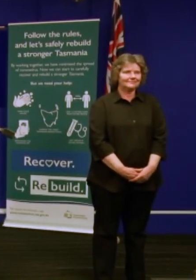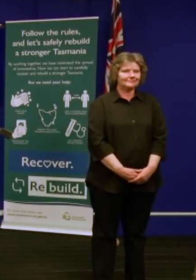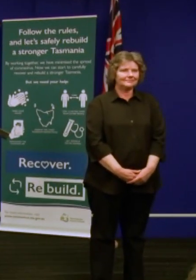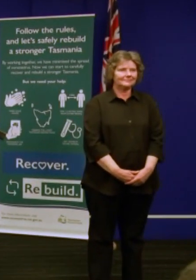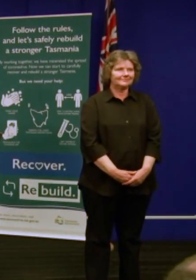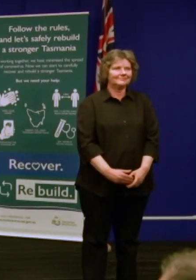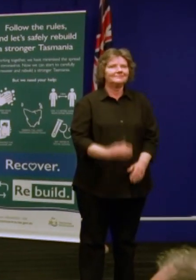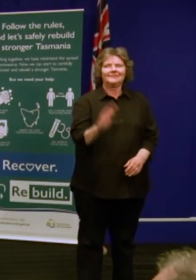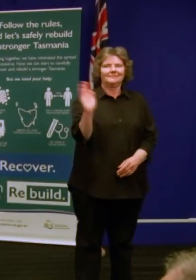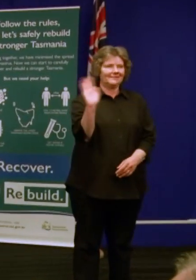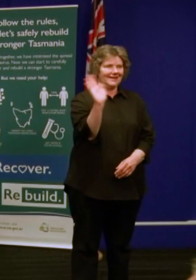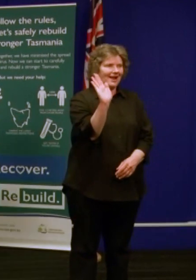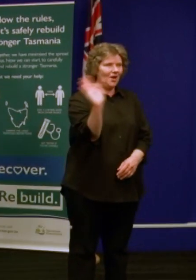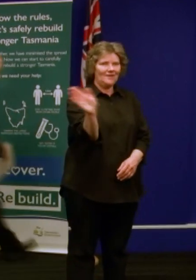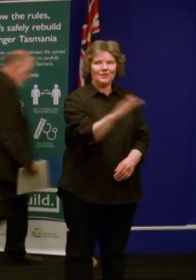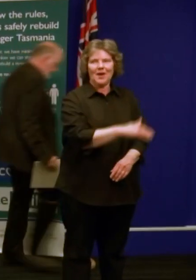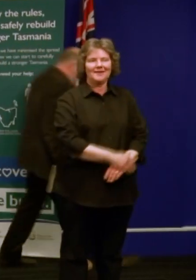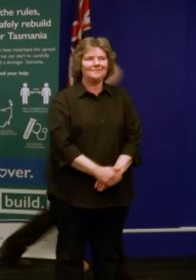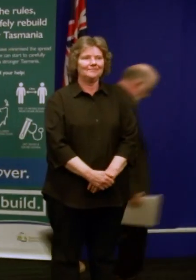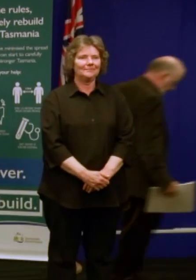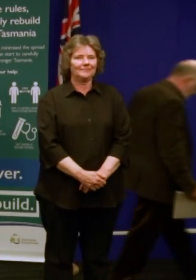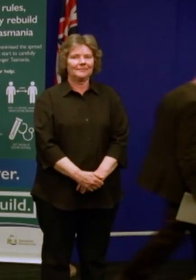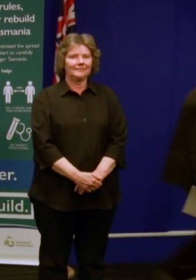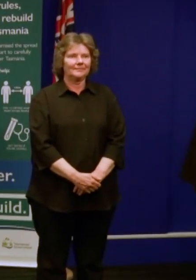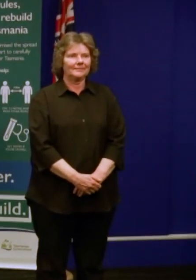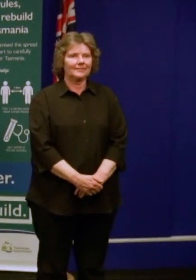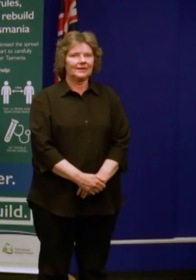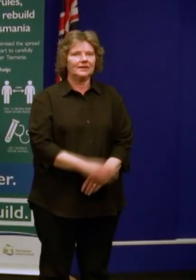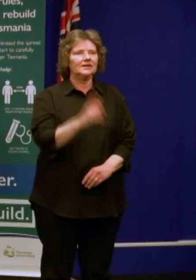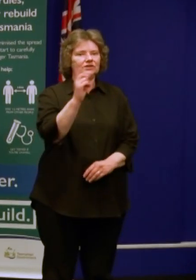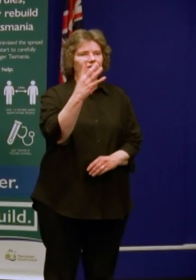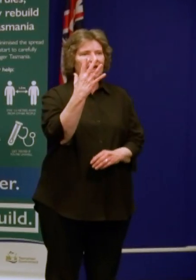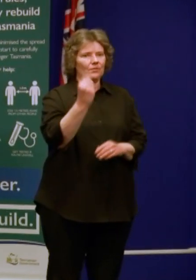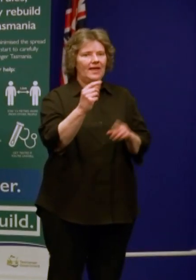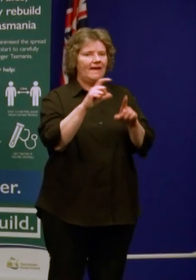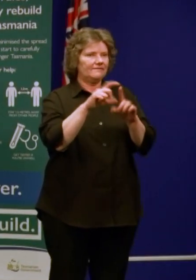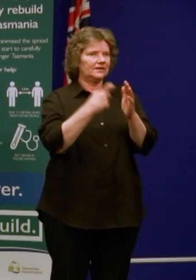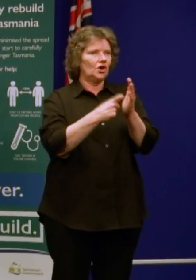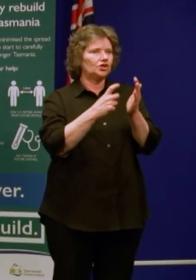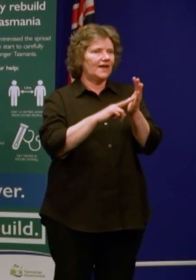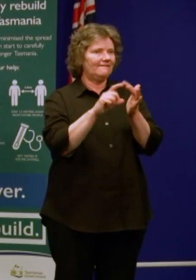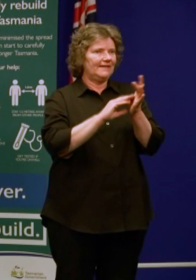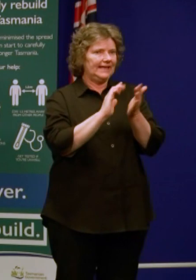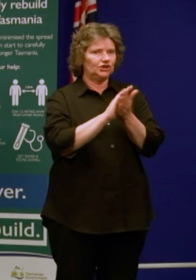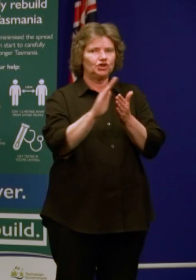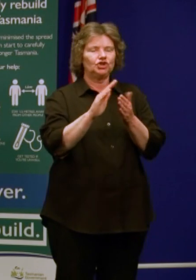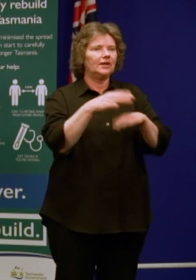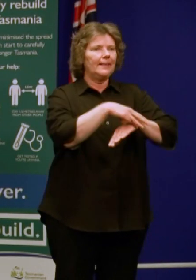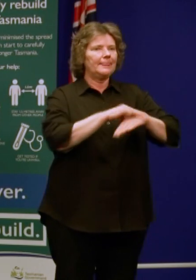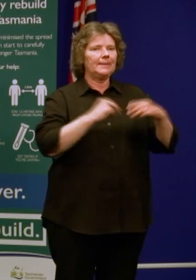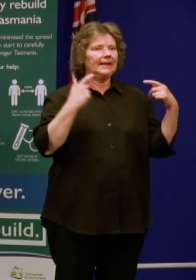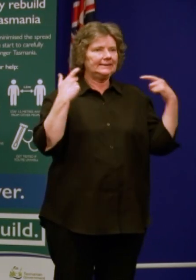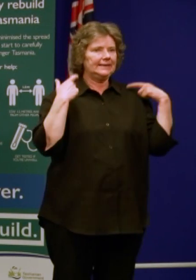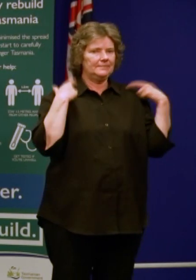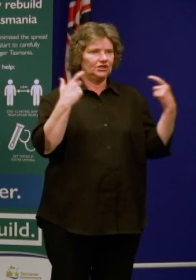Hi everyone, with me today Dr Mark Beach and Police Commissioner and State